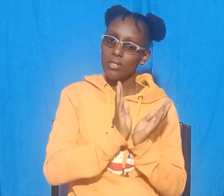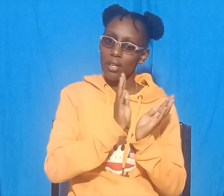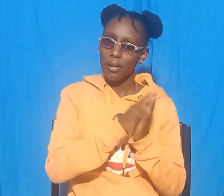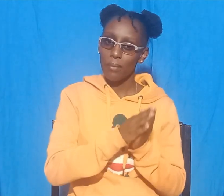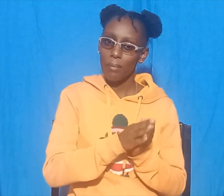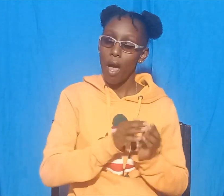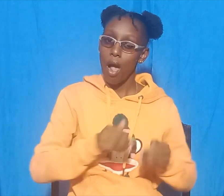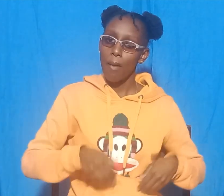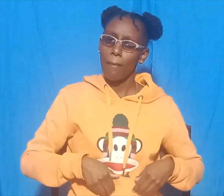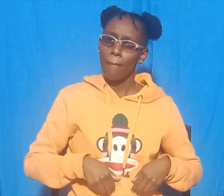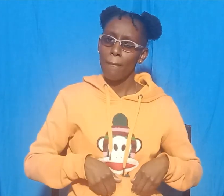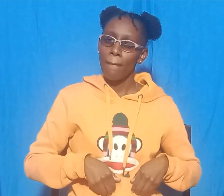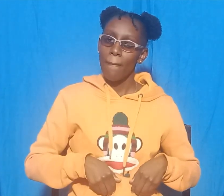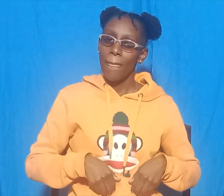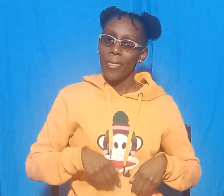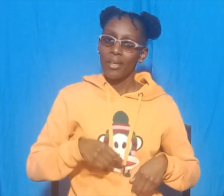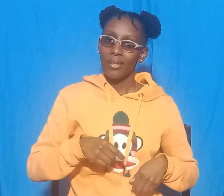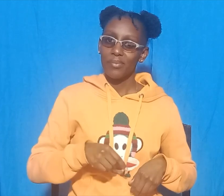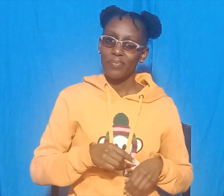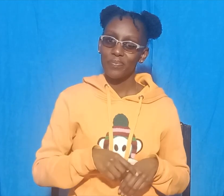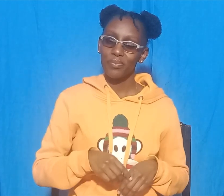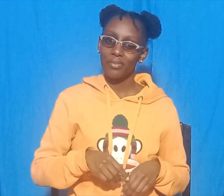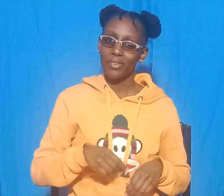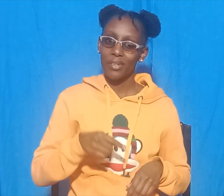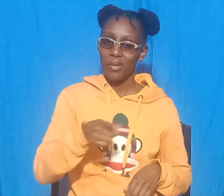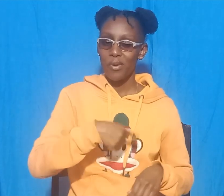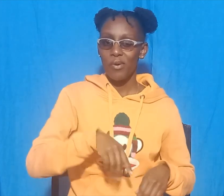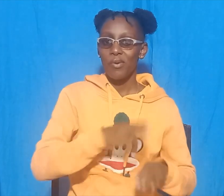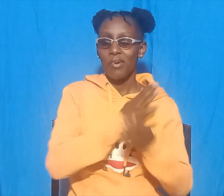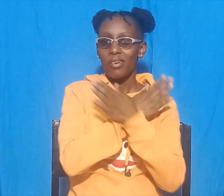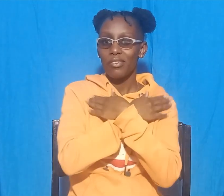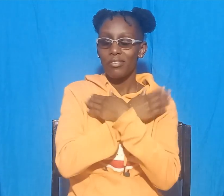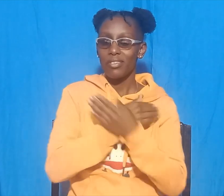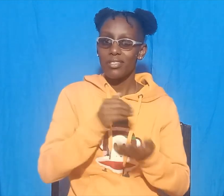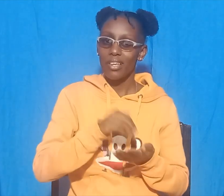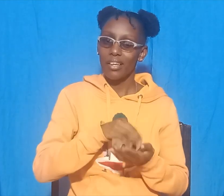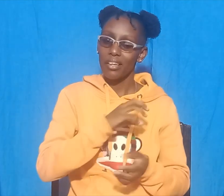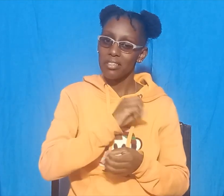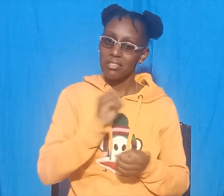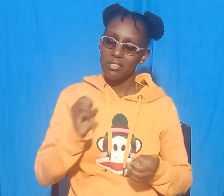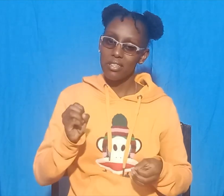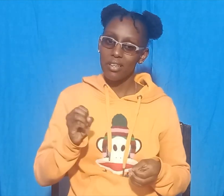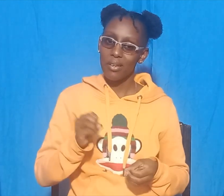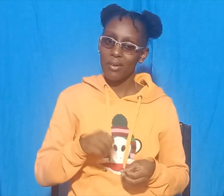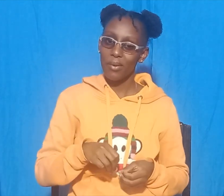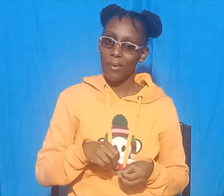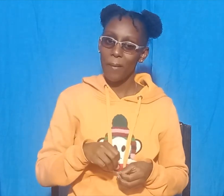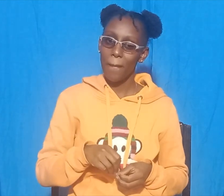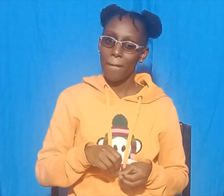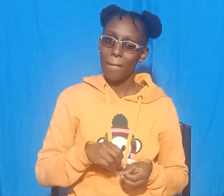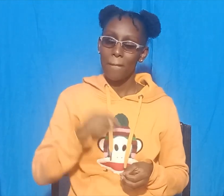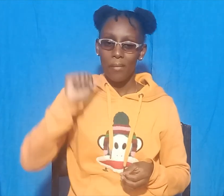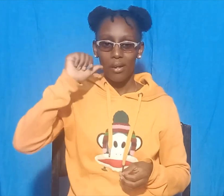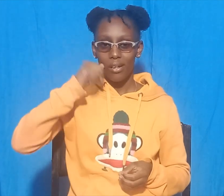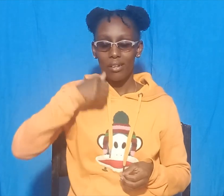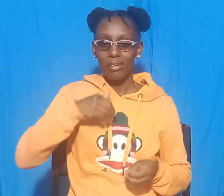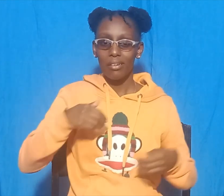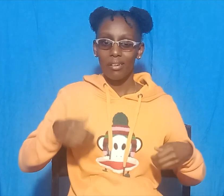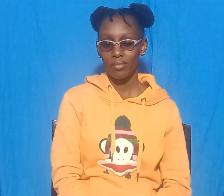go away. We are not friends anymore. And with these words, the clever monkey threw at